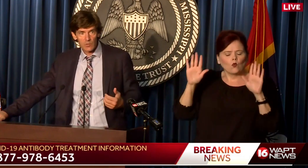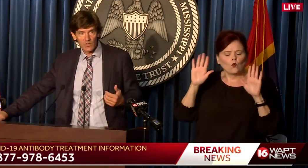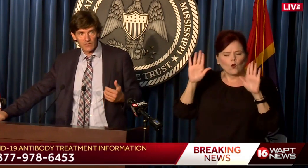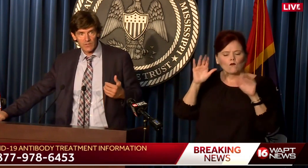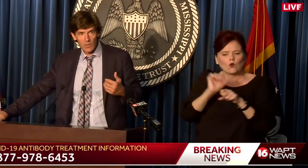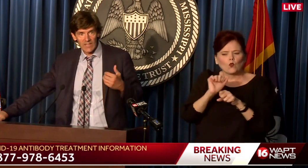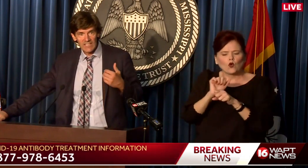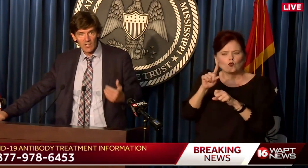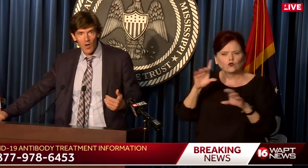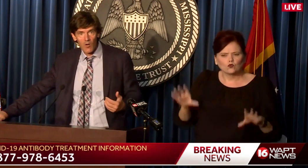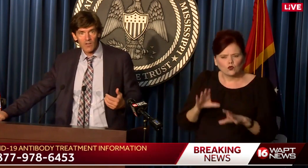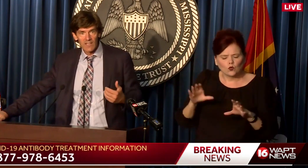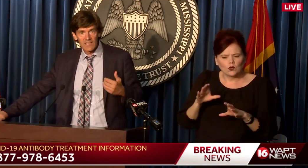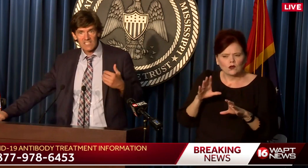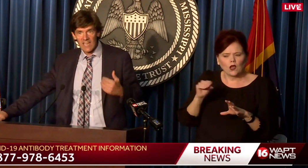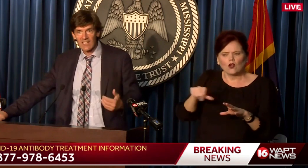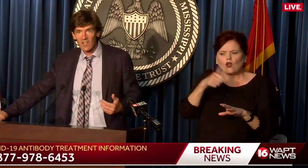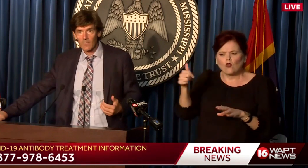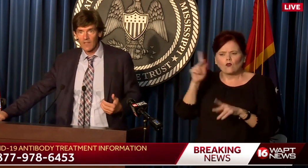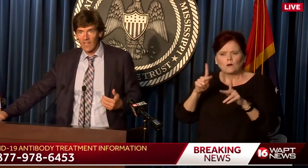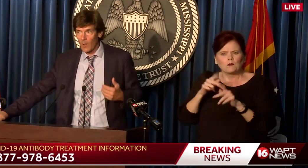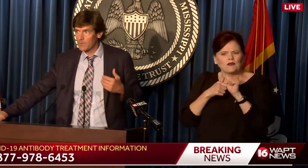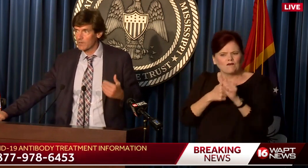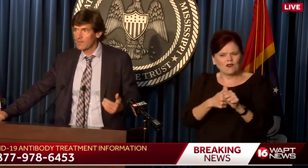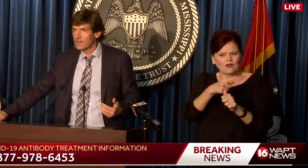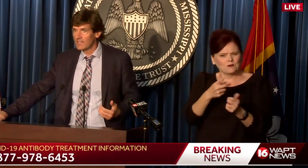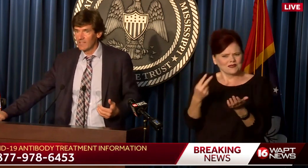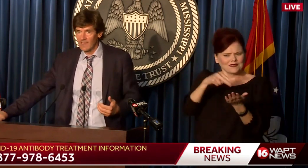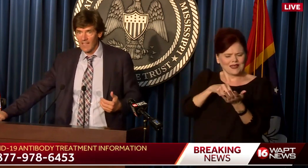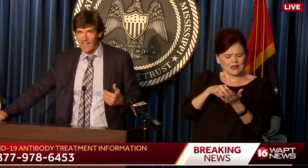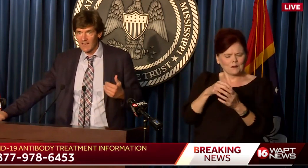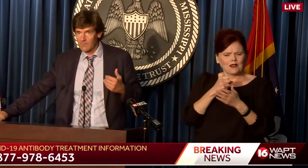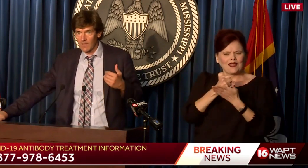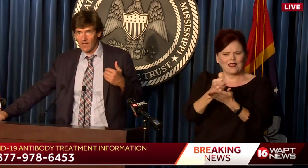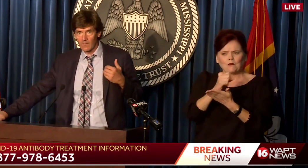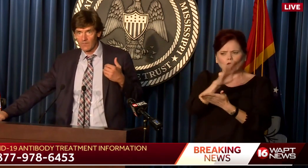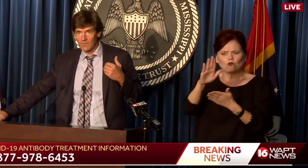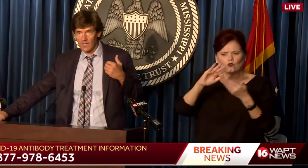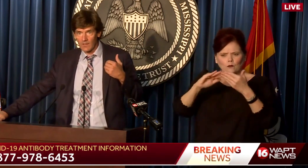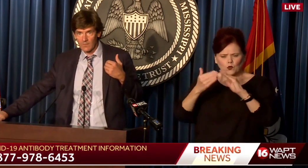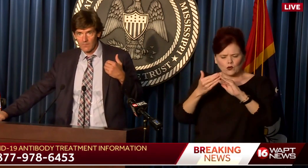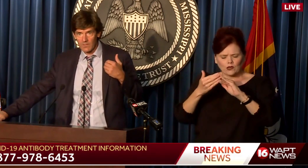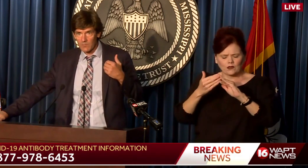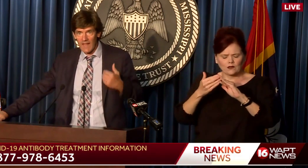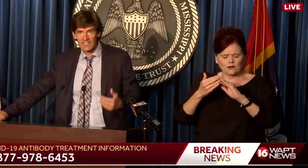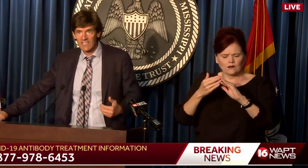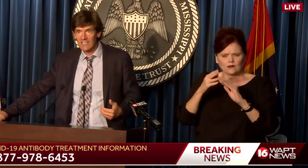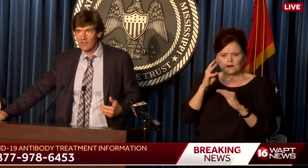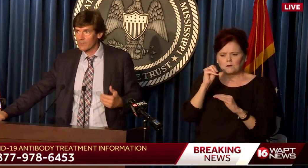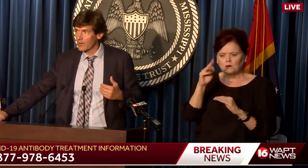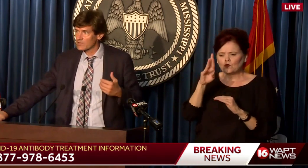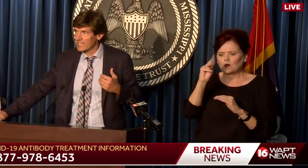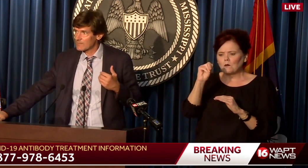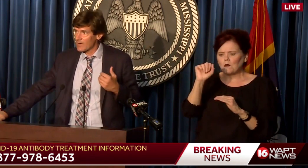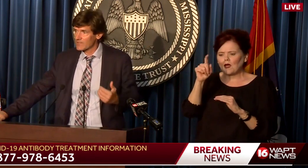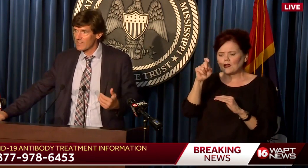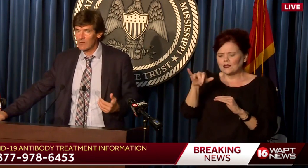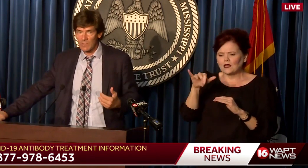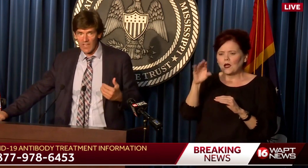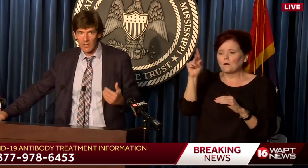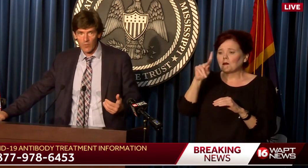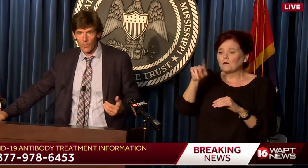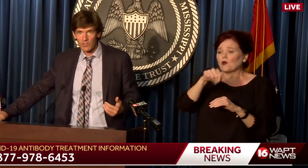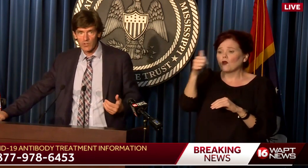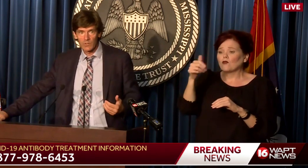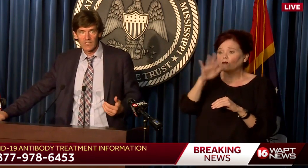others to sort of, you know, heed the call, stand up, help your community, and Mr. Maxey and other folks like him around